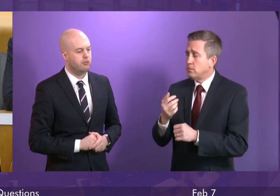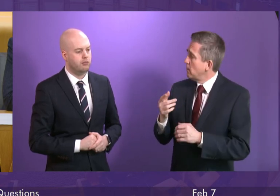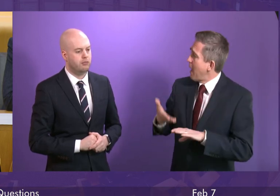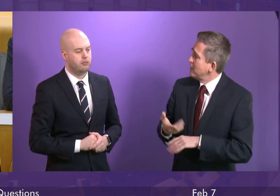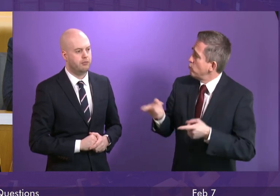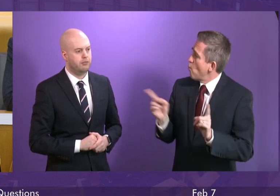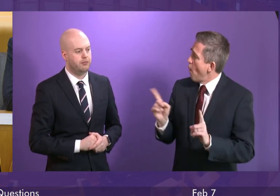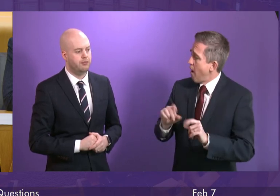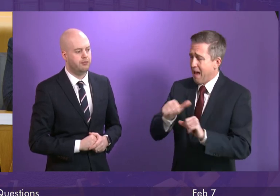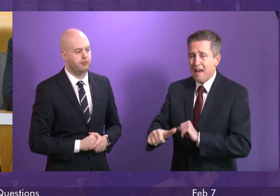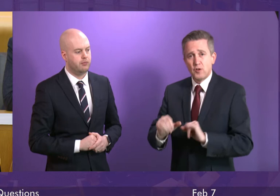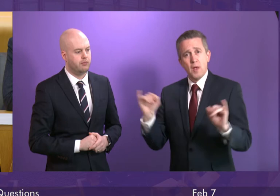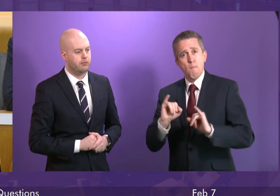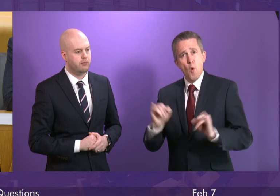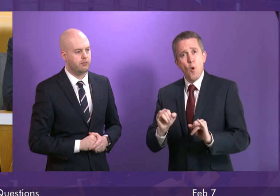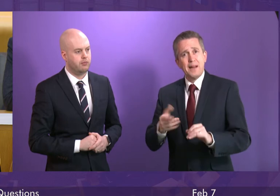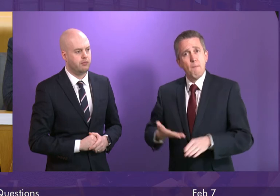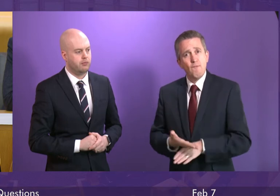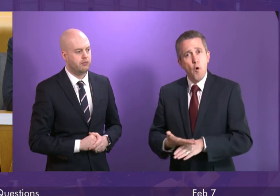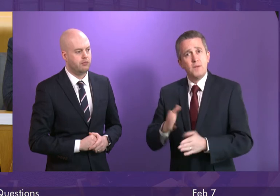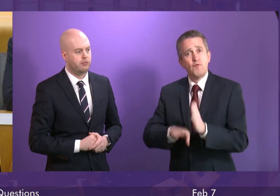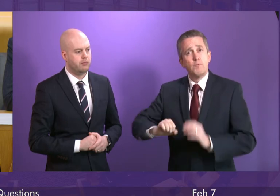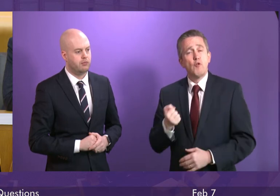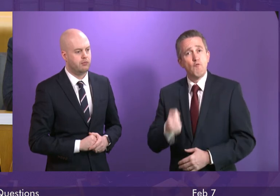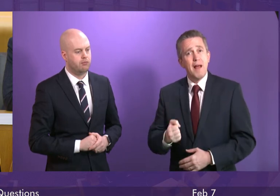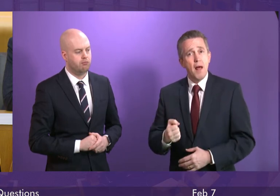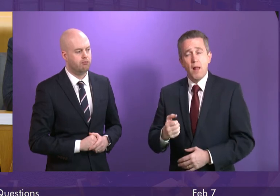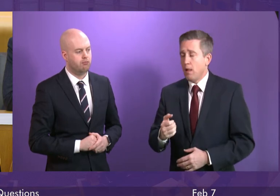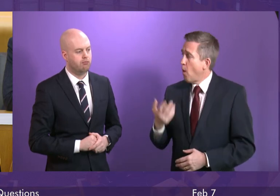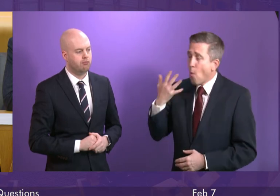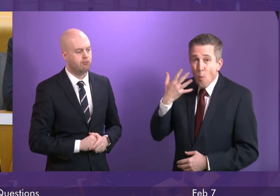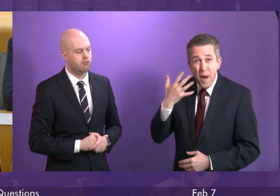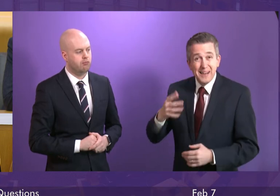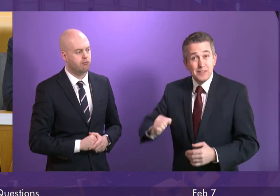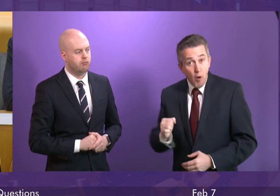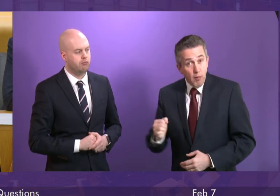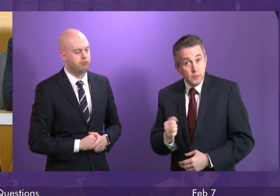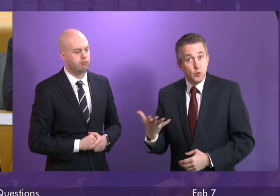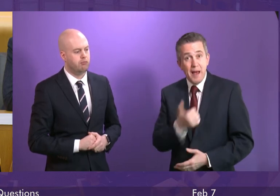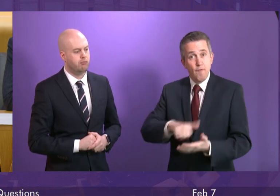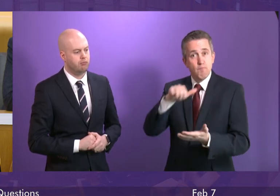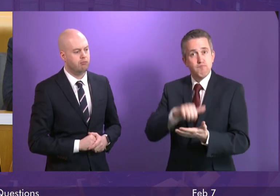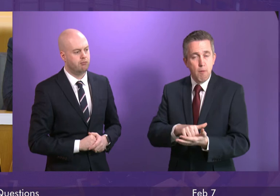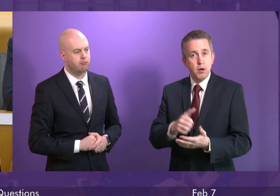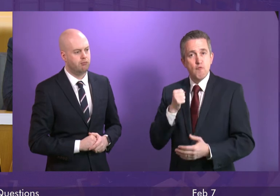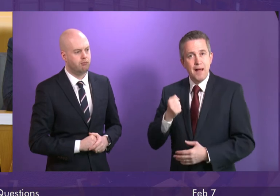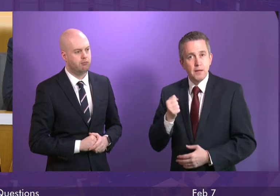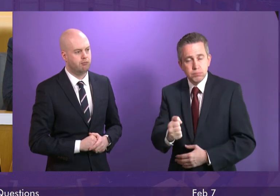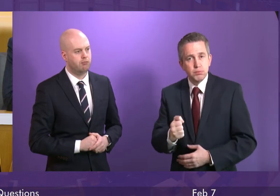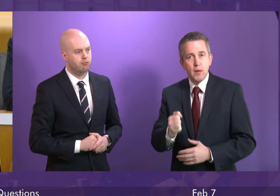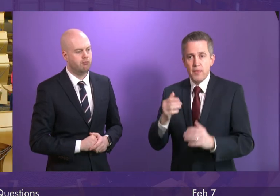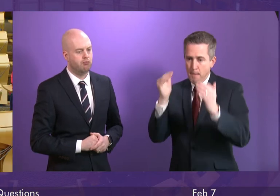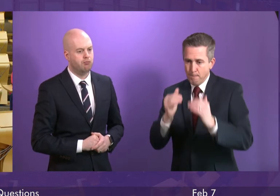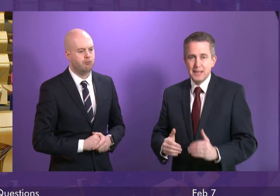performance by Scot Rail, and how long it will be before we have a rail service run in the public interest that meets the needs of the